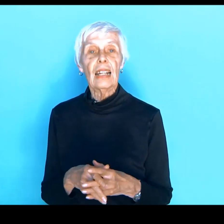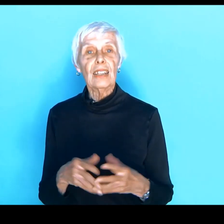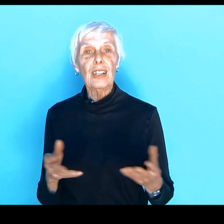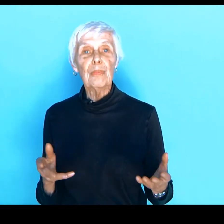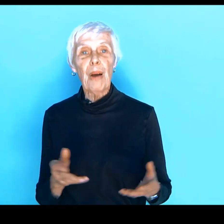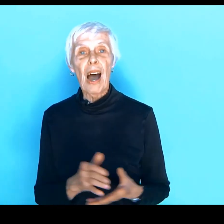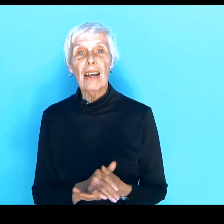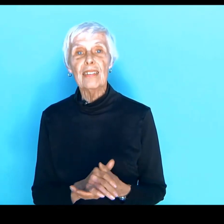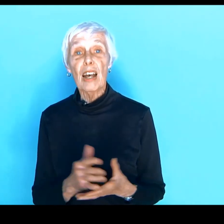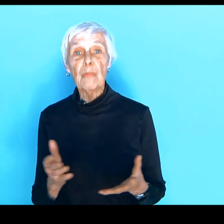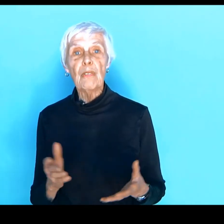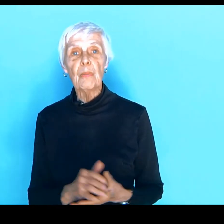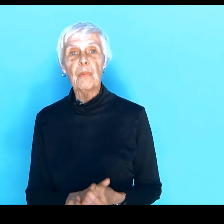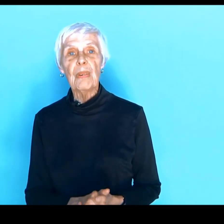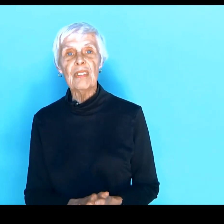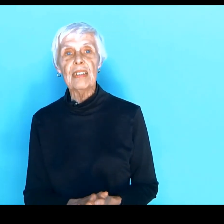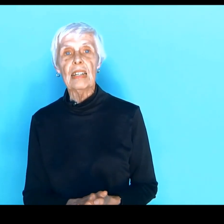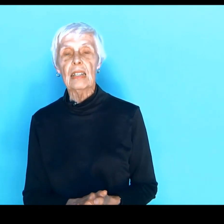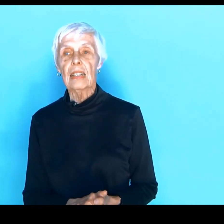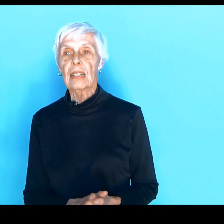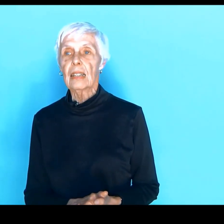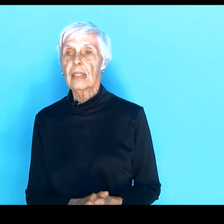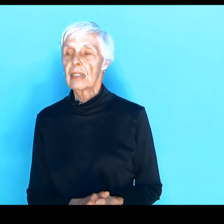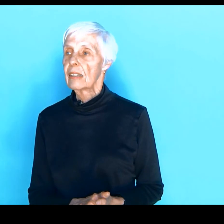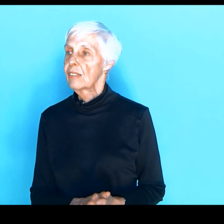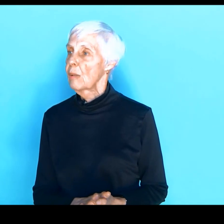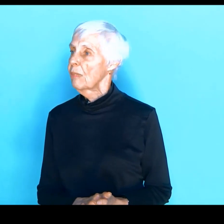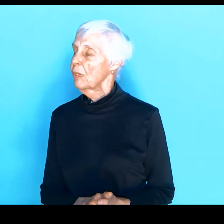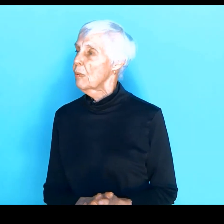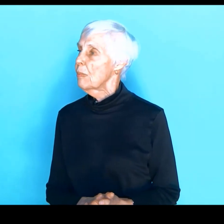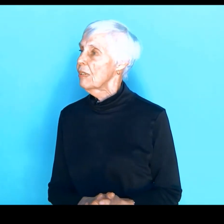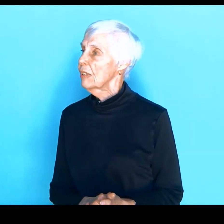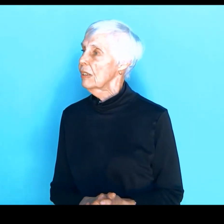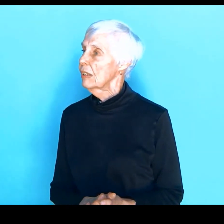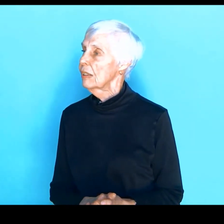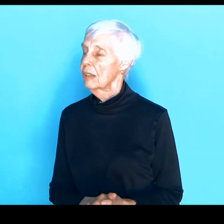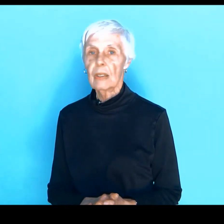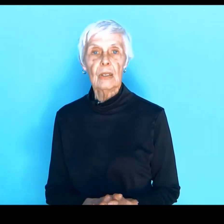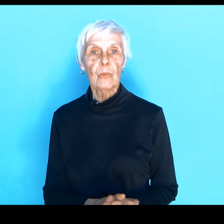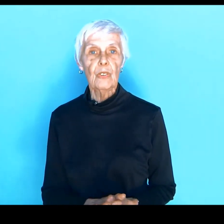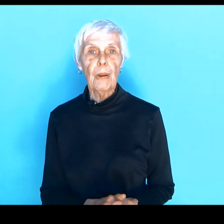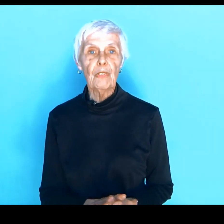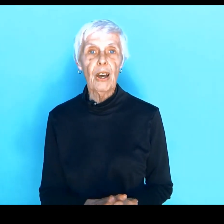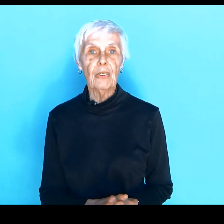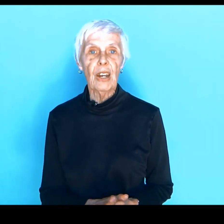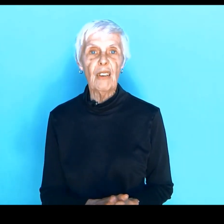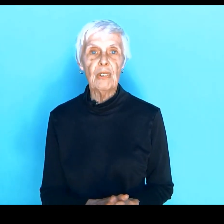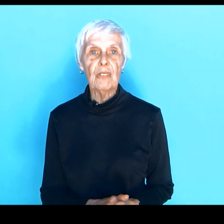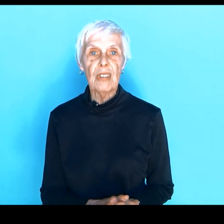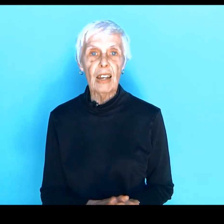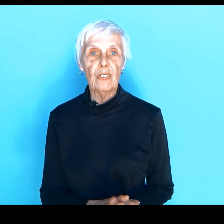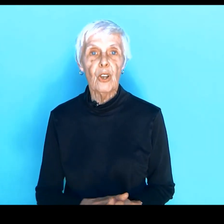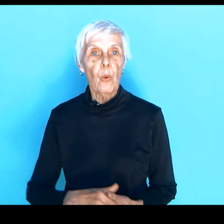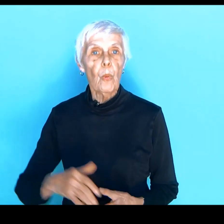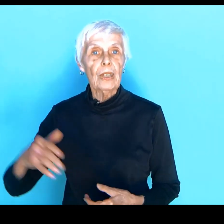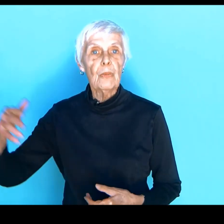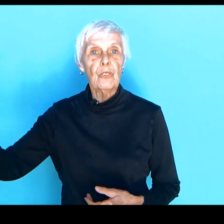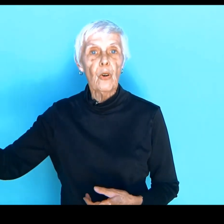look Ma, some of them are missing. Some of them are missing? Was my father having sex while he was